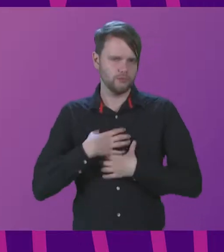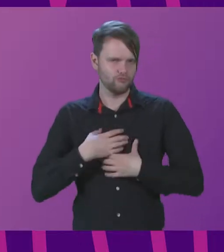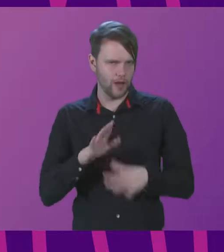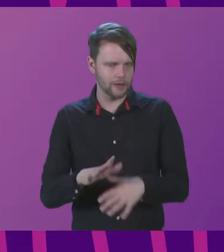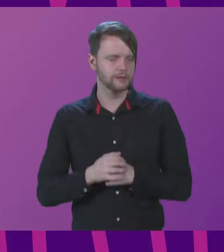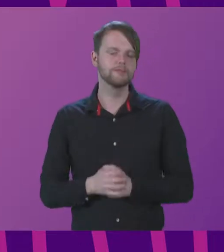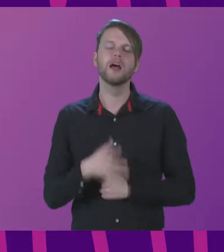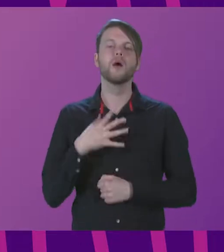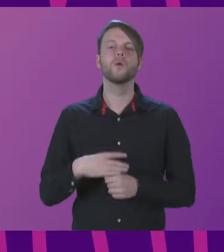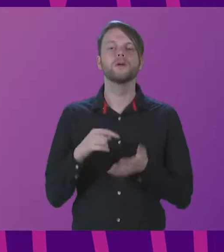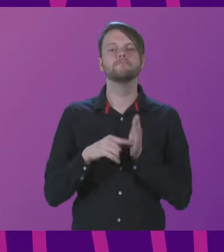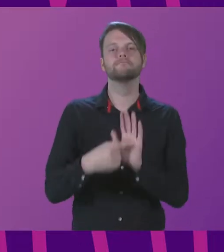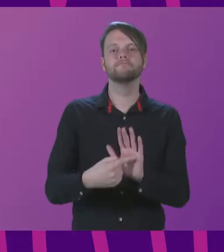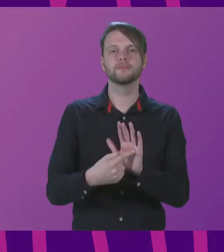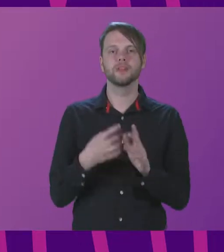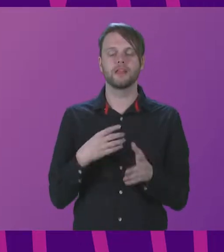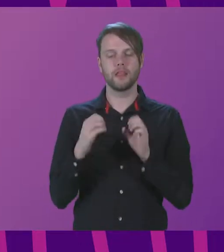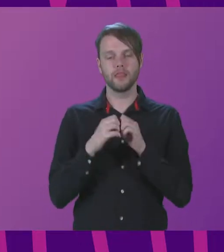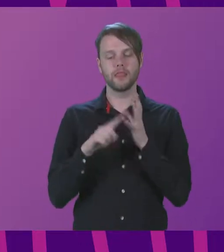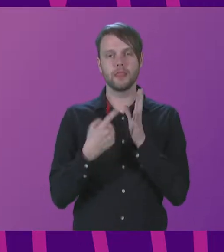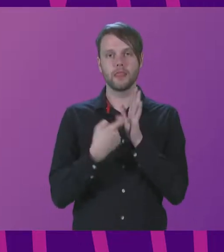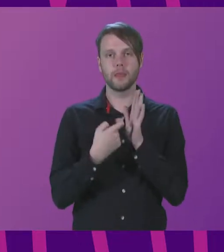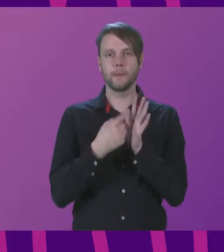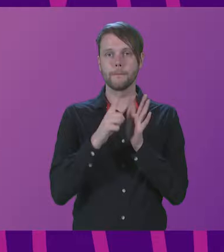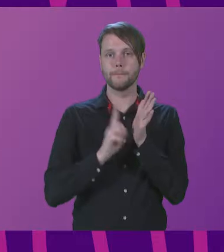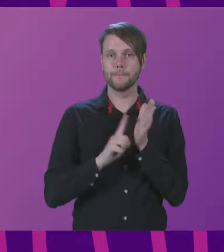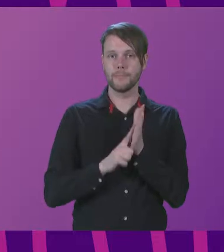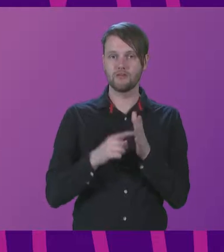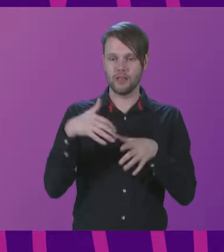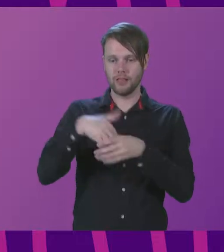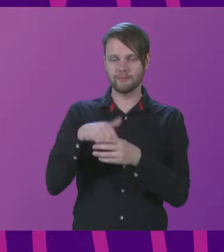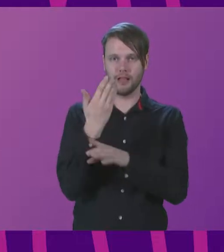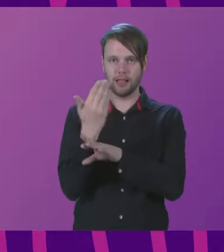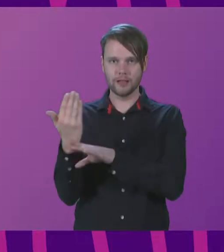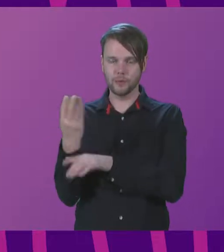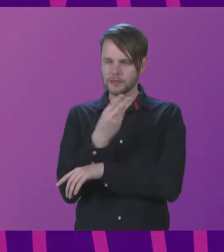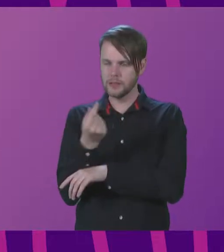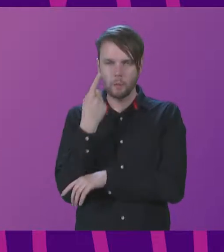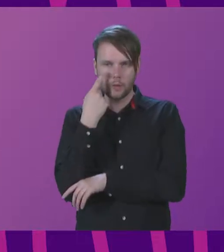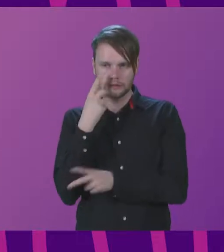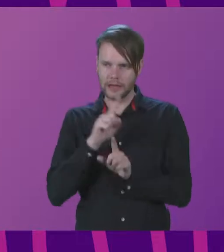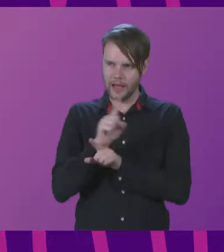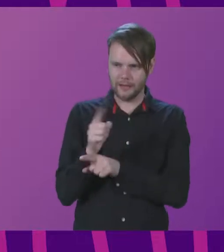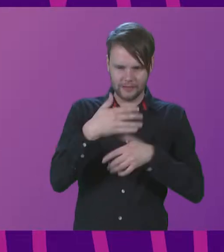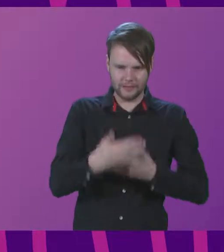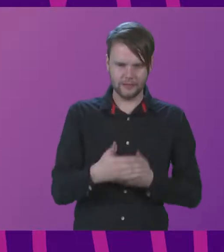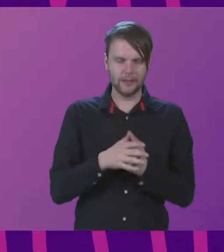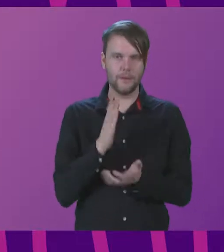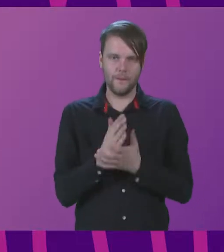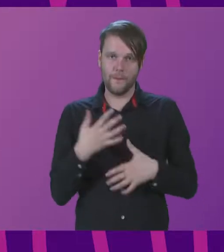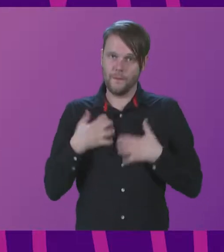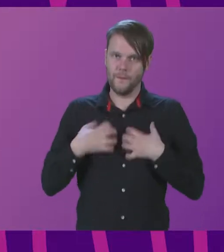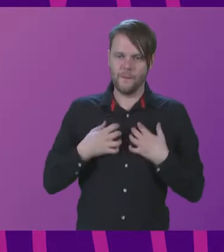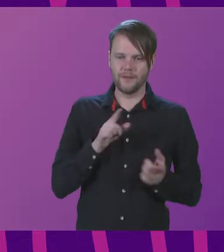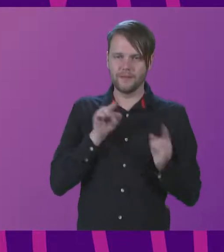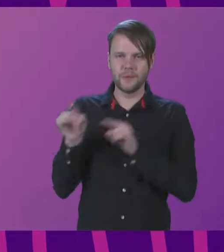I would like to highlight the Burrell Collection, which some delegates are lucky enough to visit straight after this session, and boy, do you have a treat in